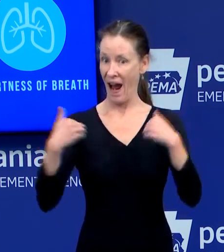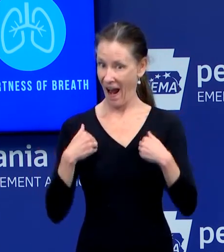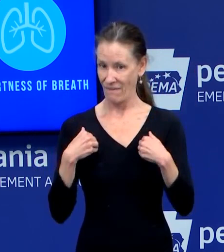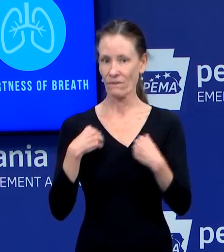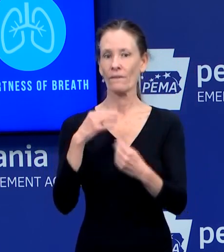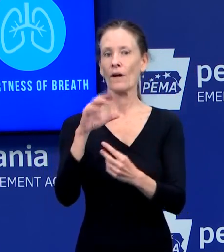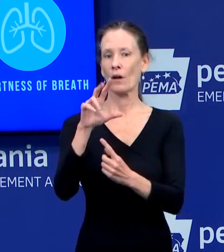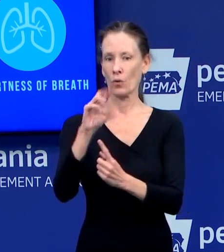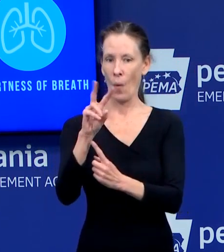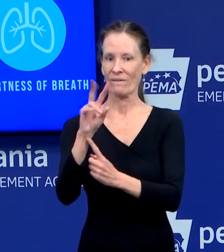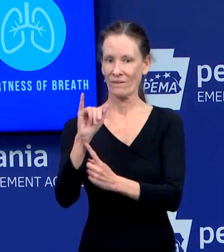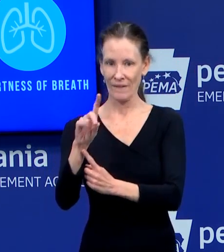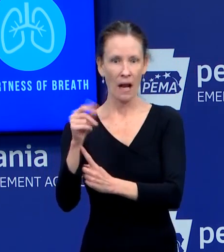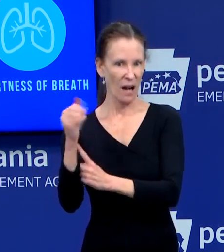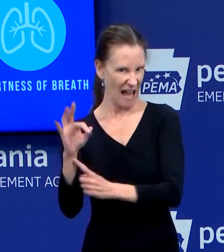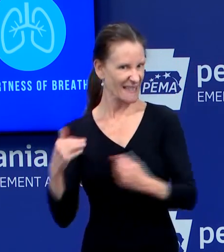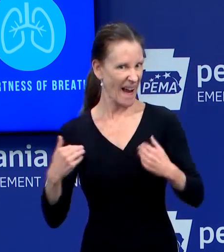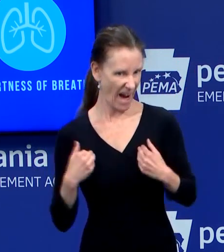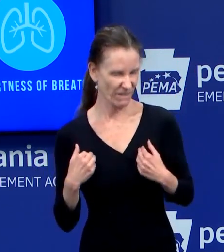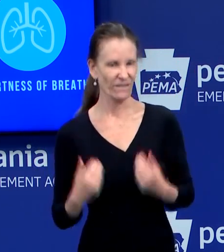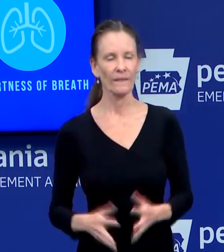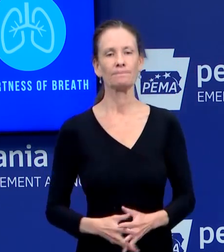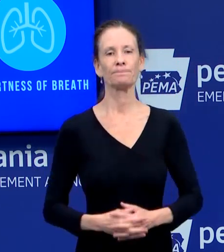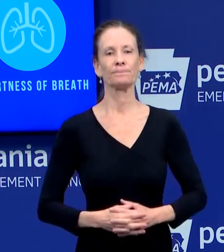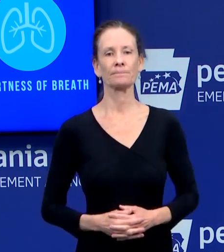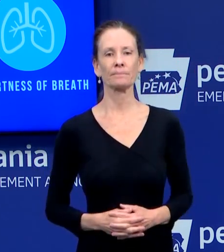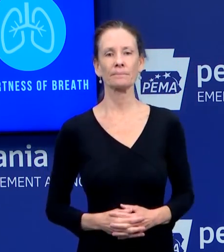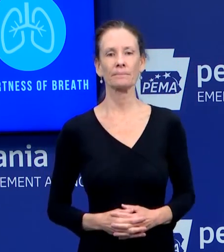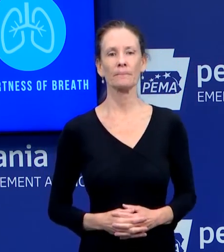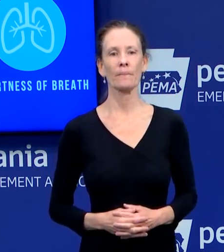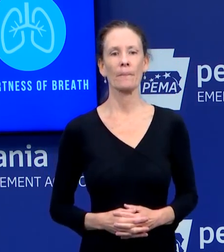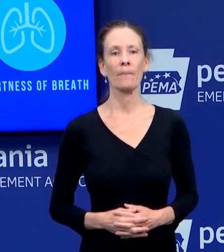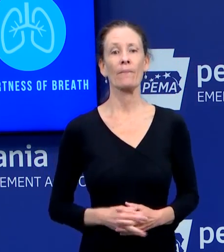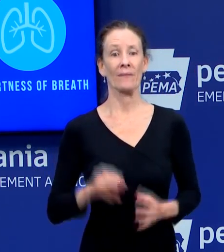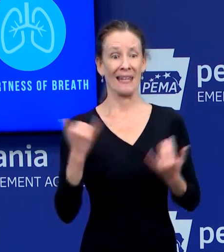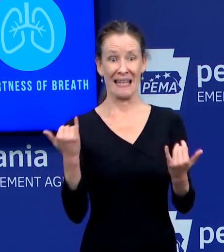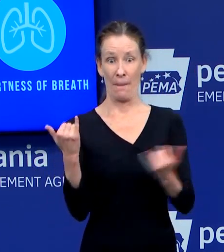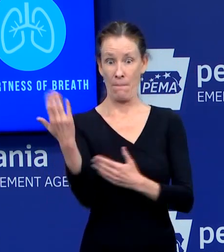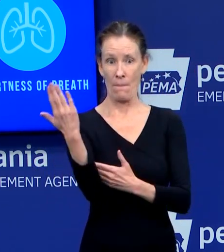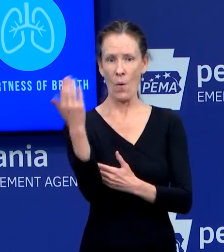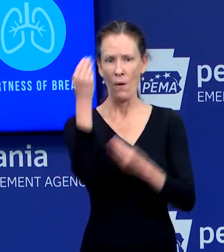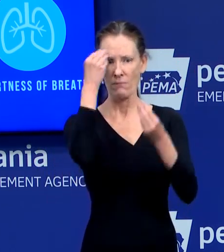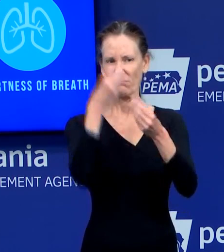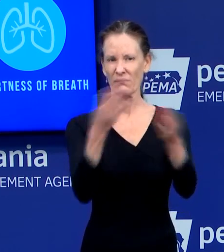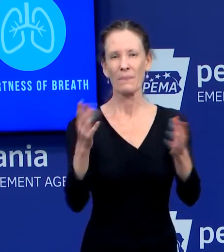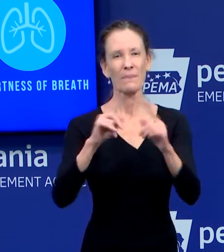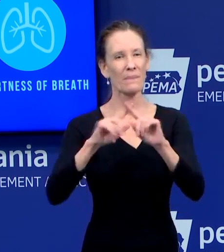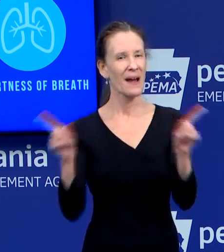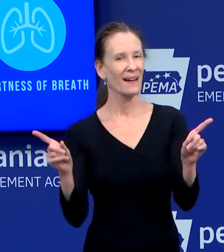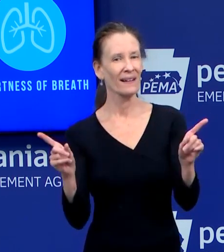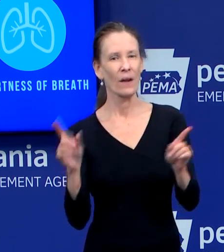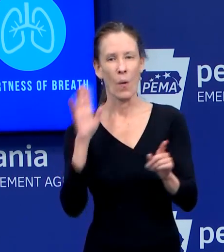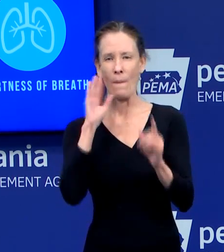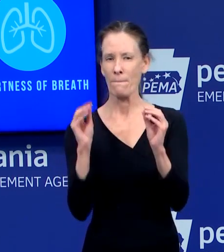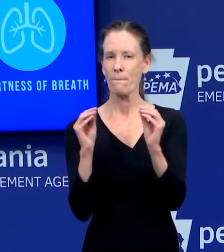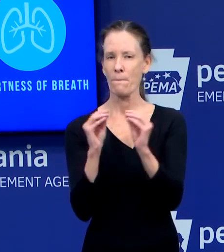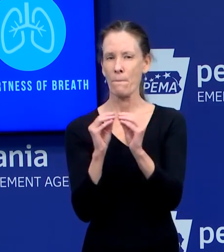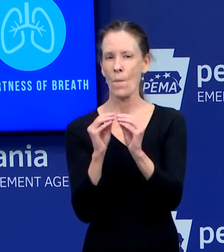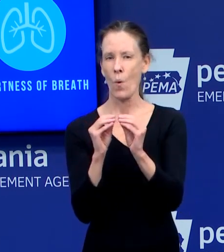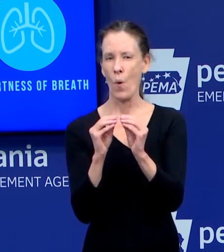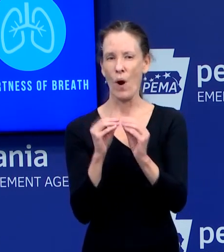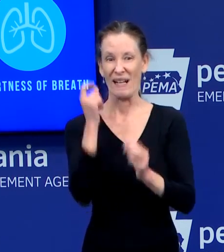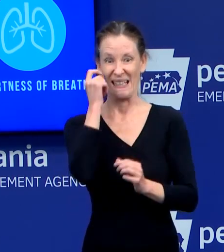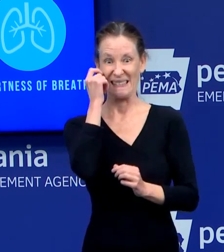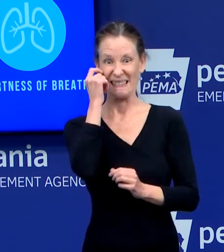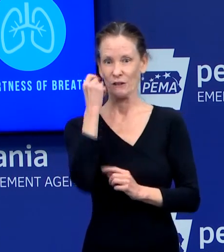In addition to the cases we released in our morning update, we have two adults from Delaware County, two adults